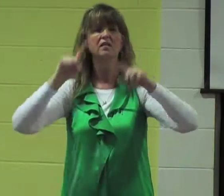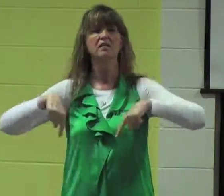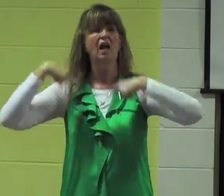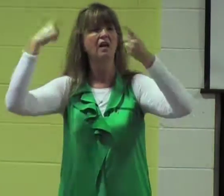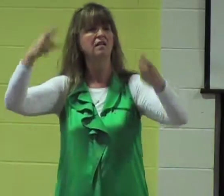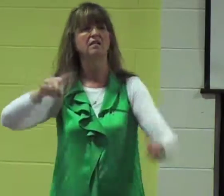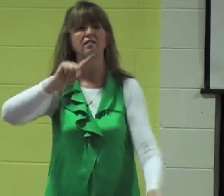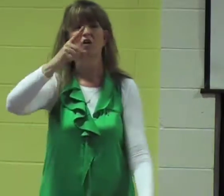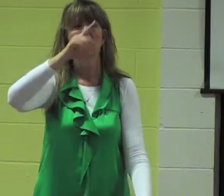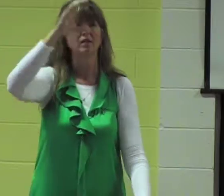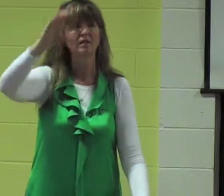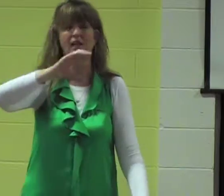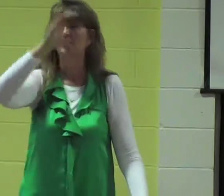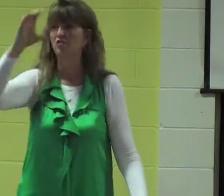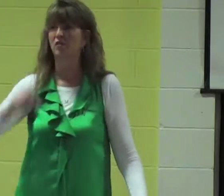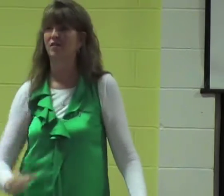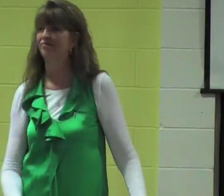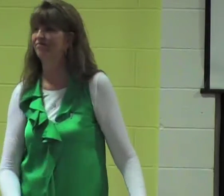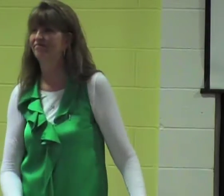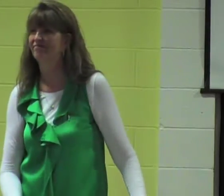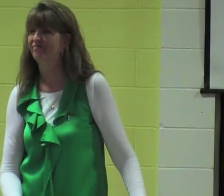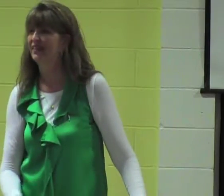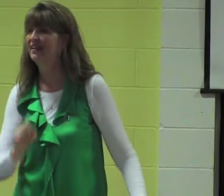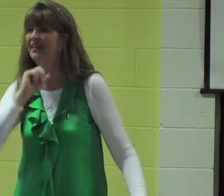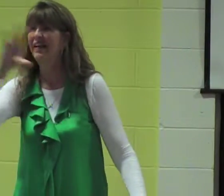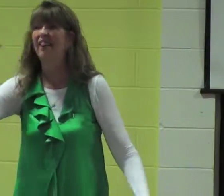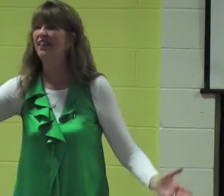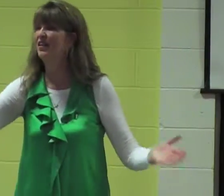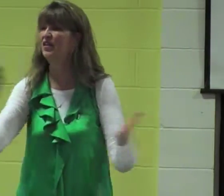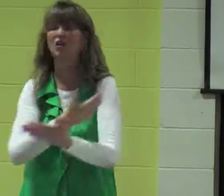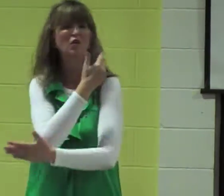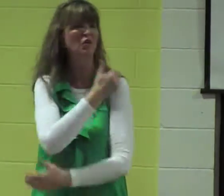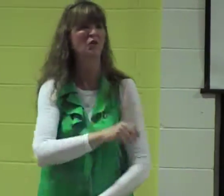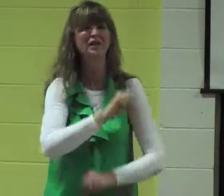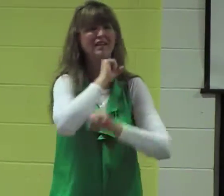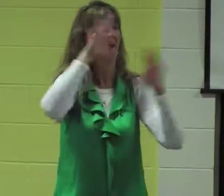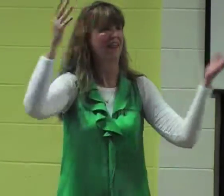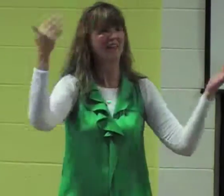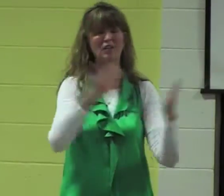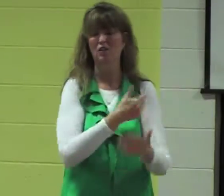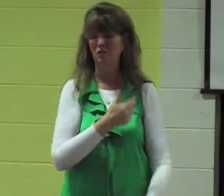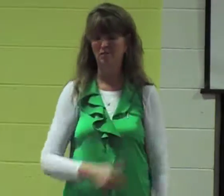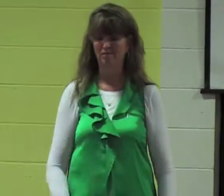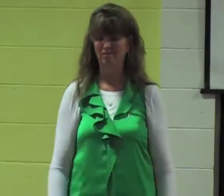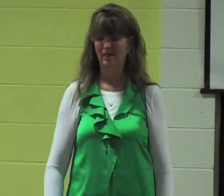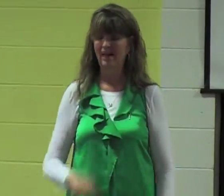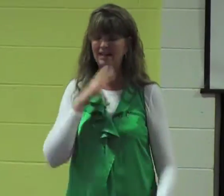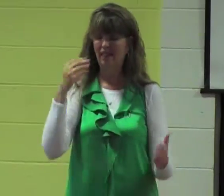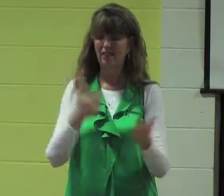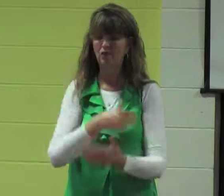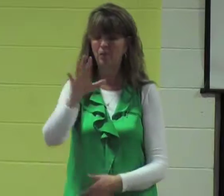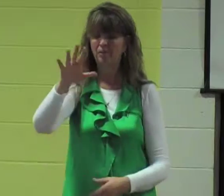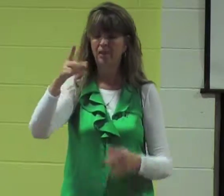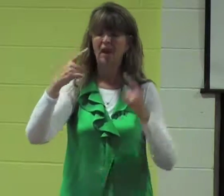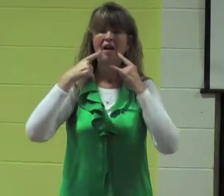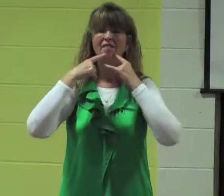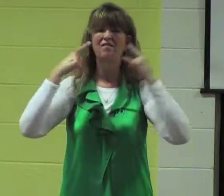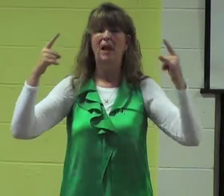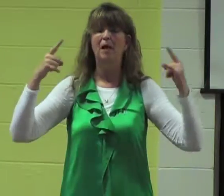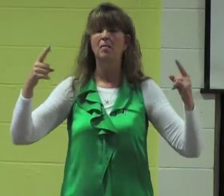people who have been criticizing the Christian message it's been happening since the first century it's nothing new nothing new at